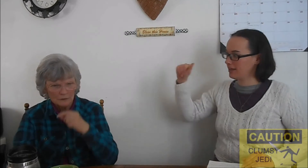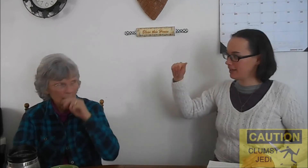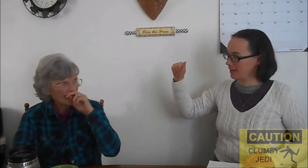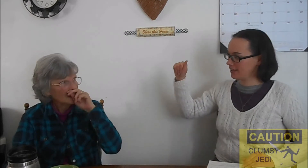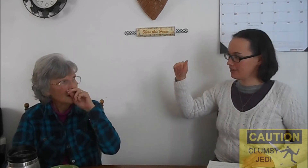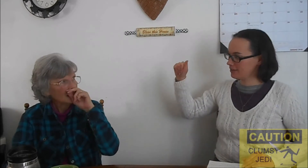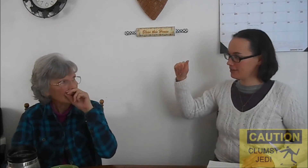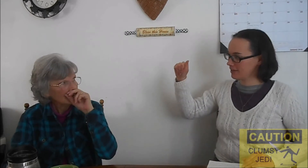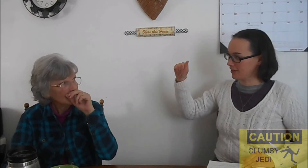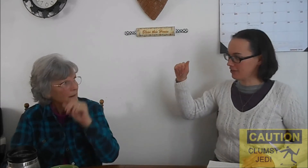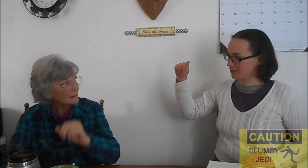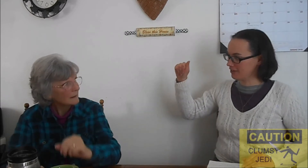Look at the letter.